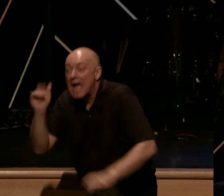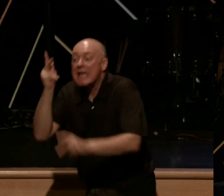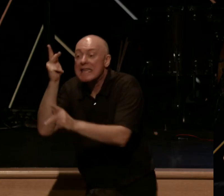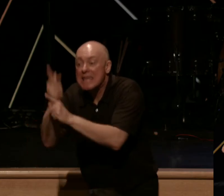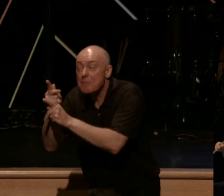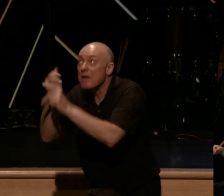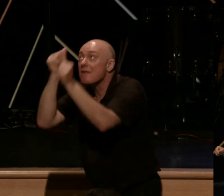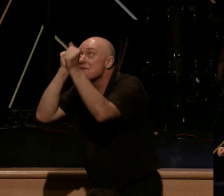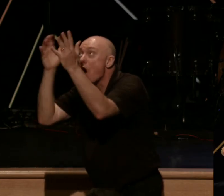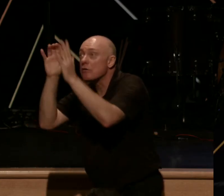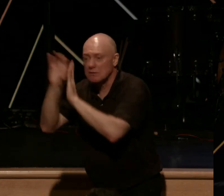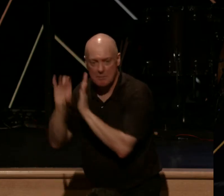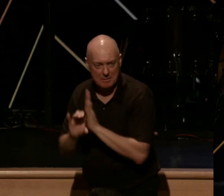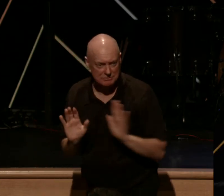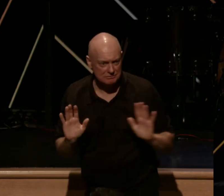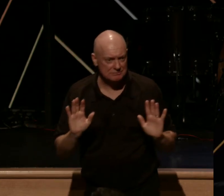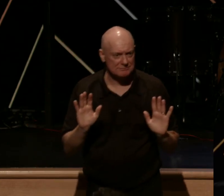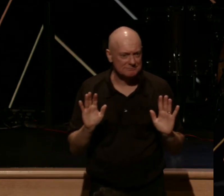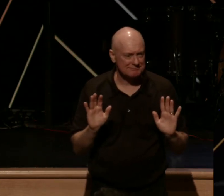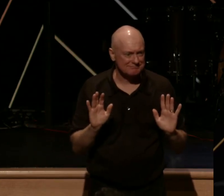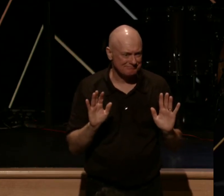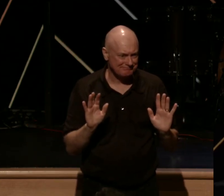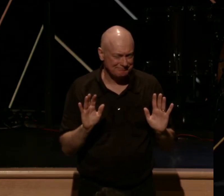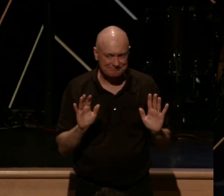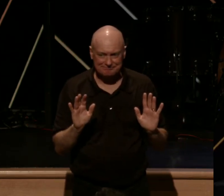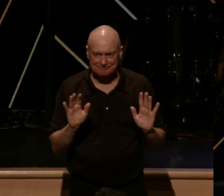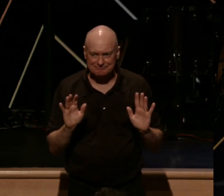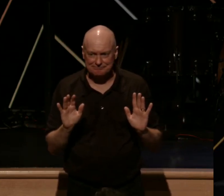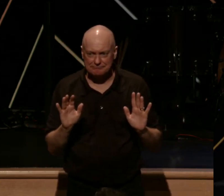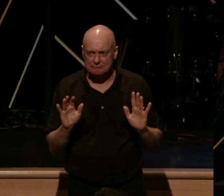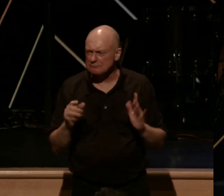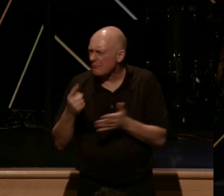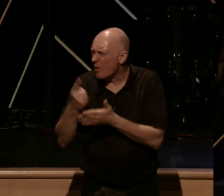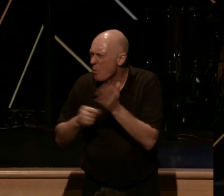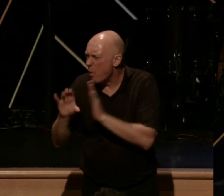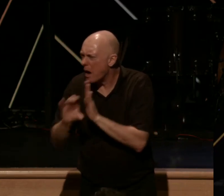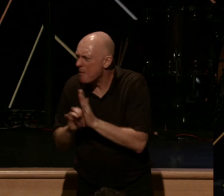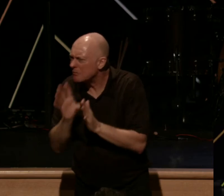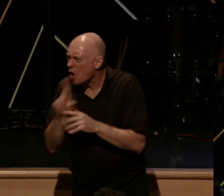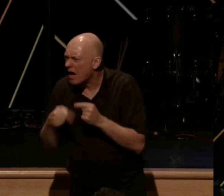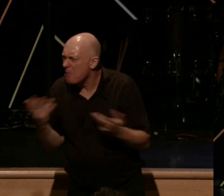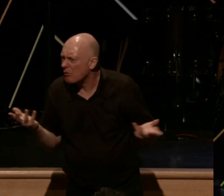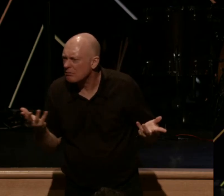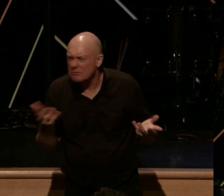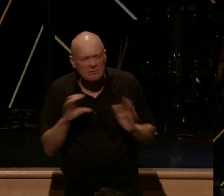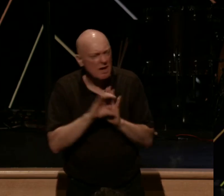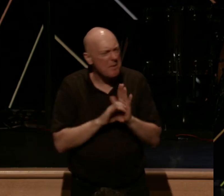Father's commandments. And so what commandments are we talking about here exactly?